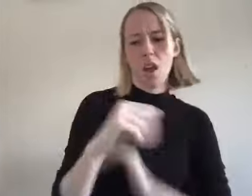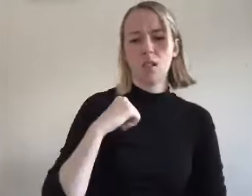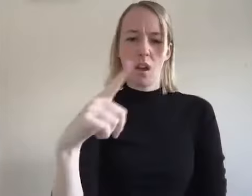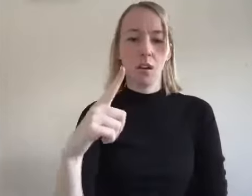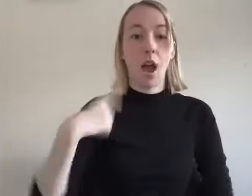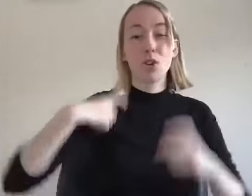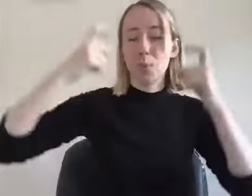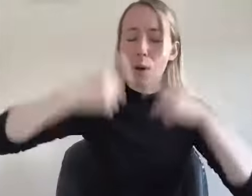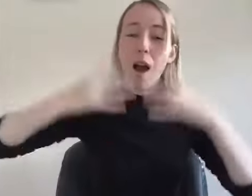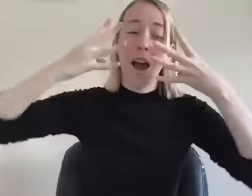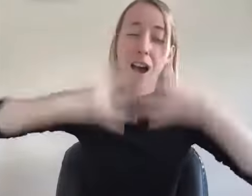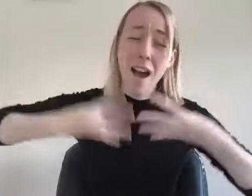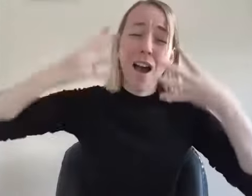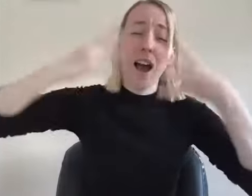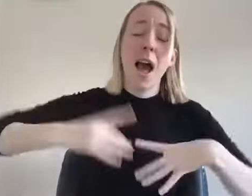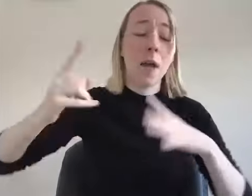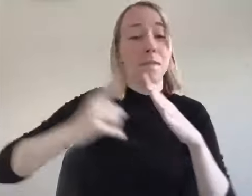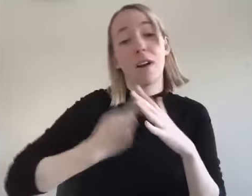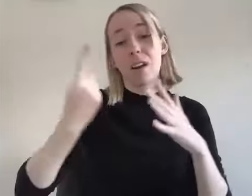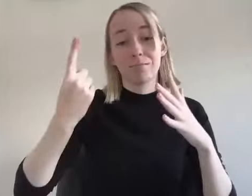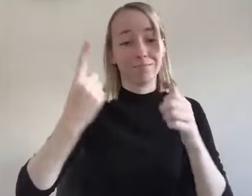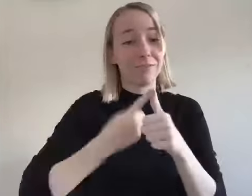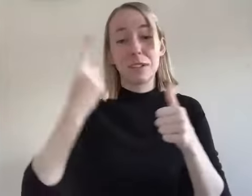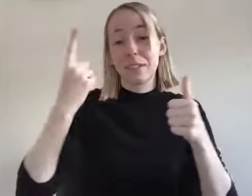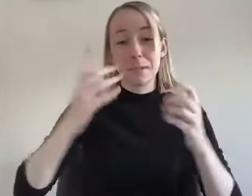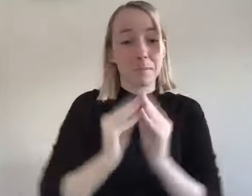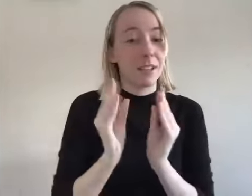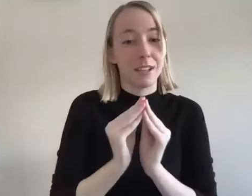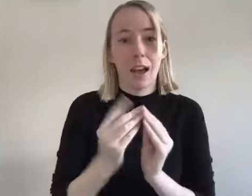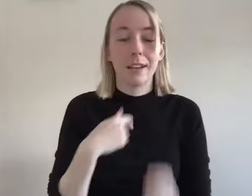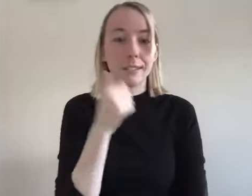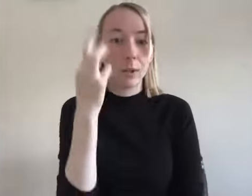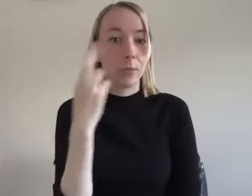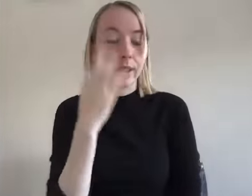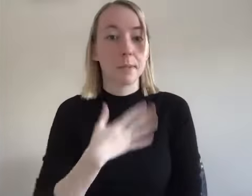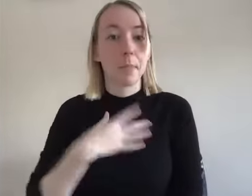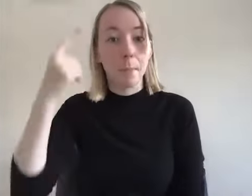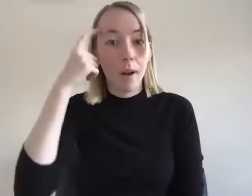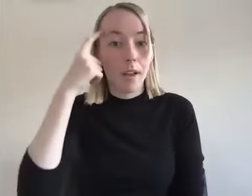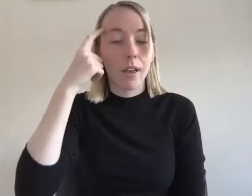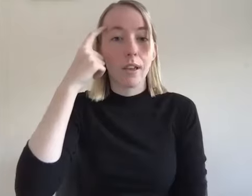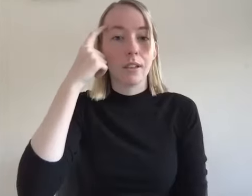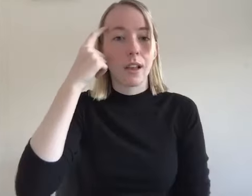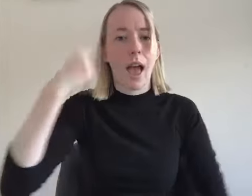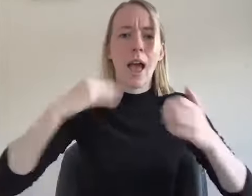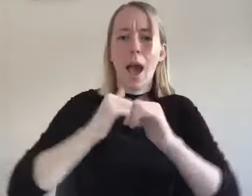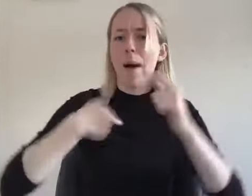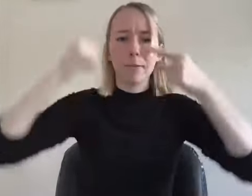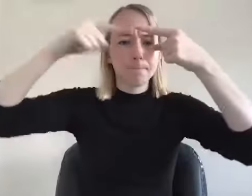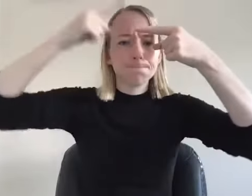and then i like cried like the whole first meeting i just was like didn't realize that like my brain the way my like